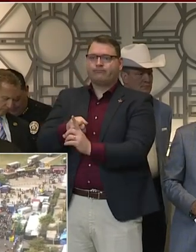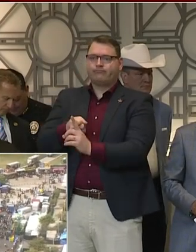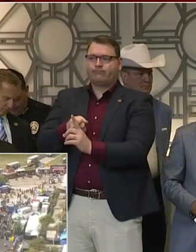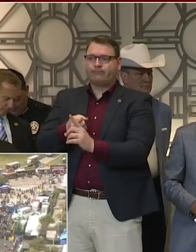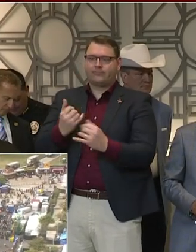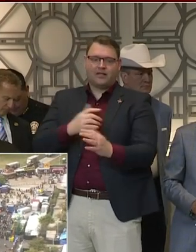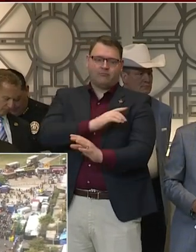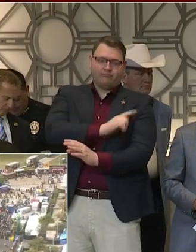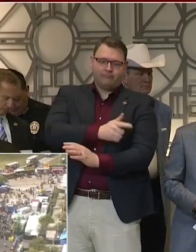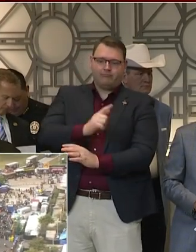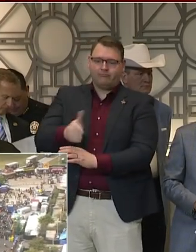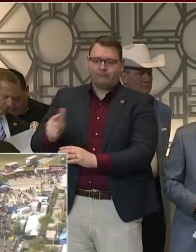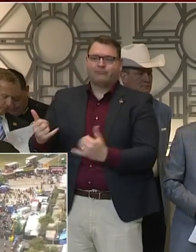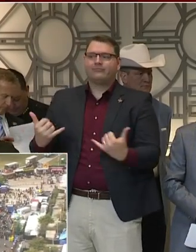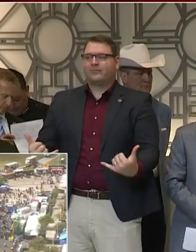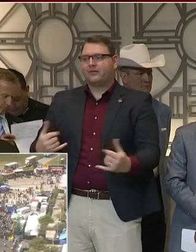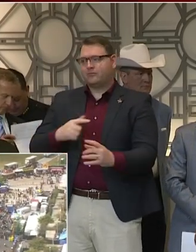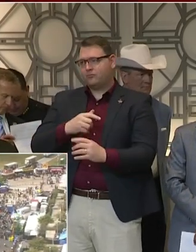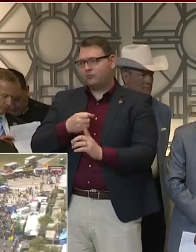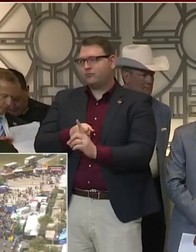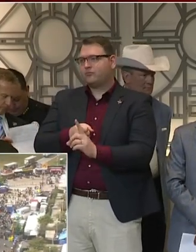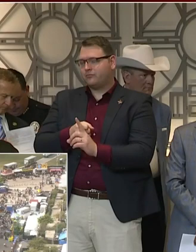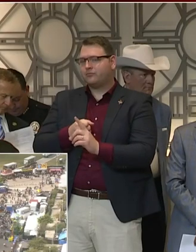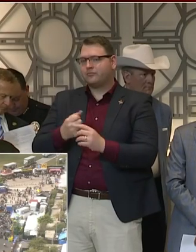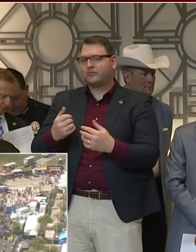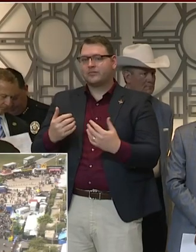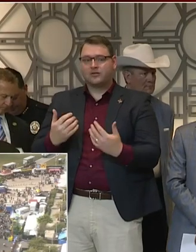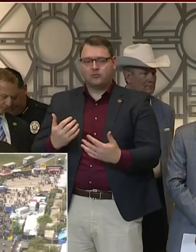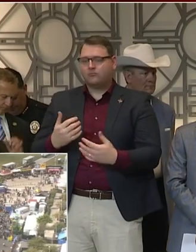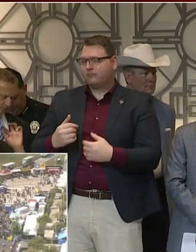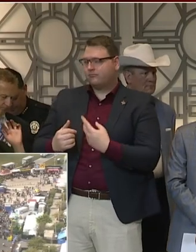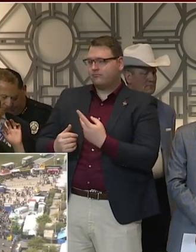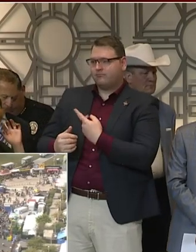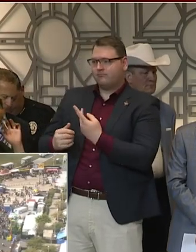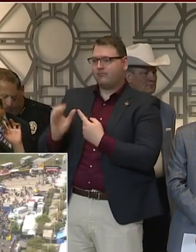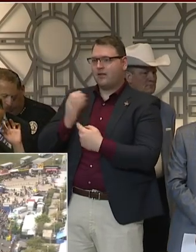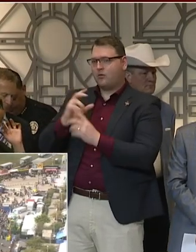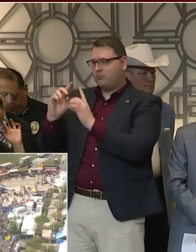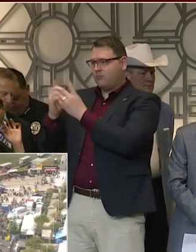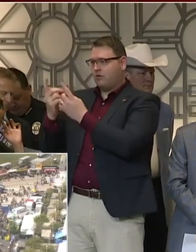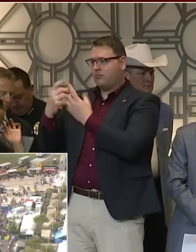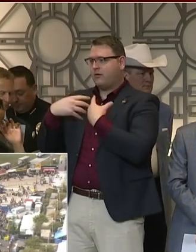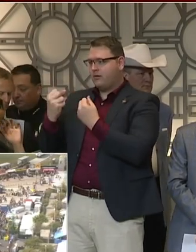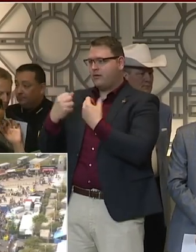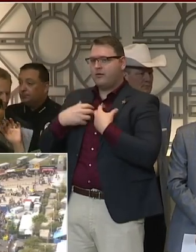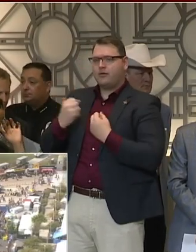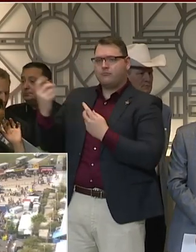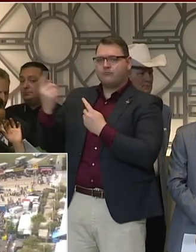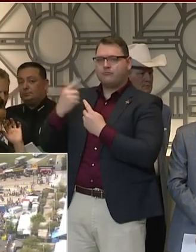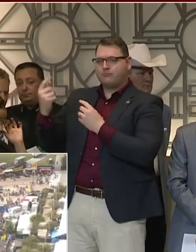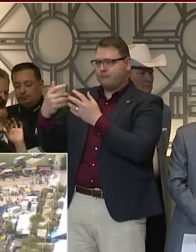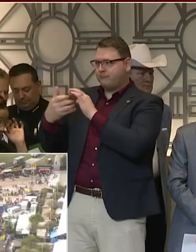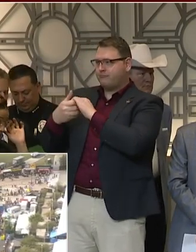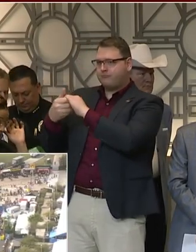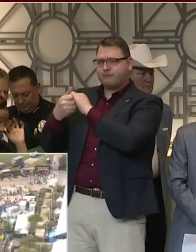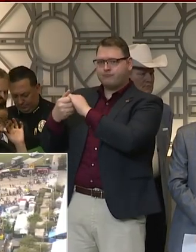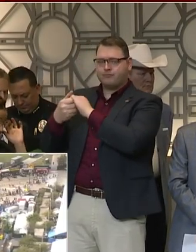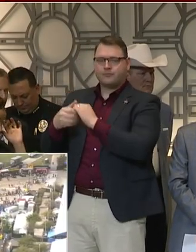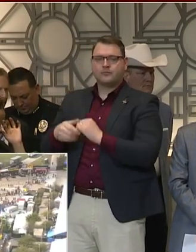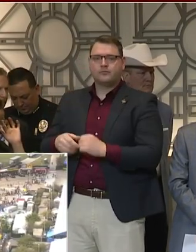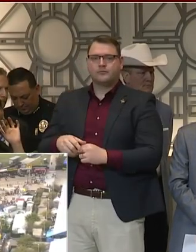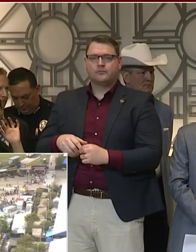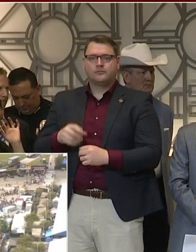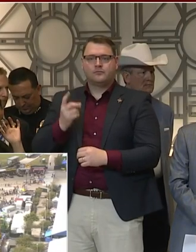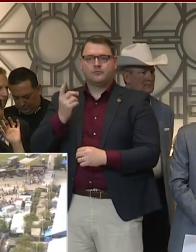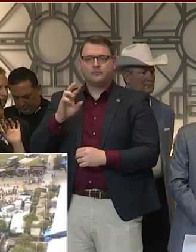that the two health departments have been working on. Dr. Purse and I, Stephen Williams, the city of Houston health department director, have been